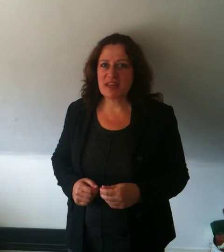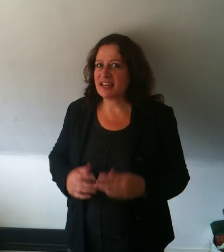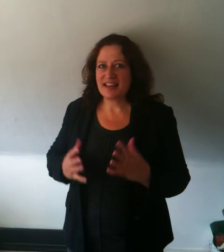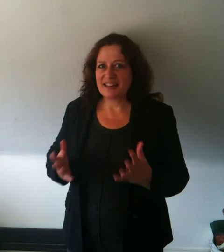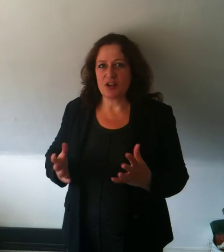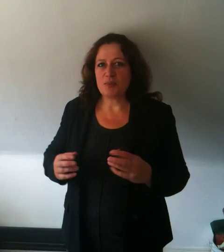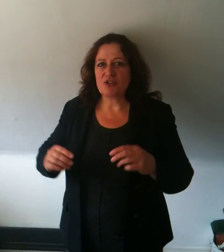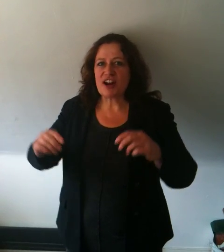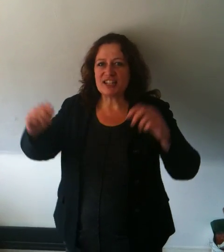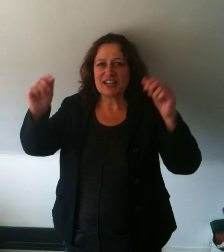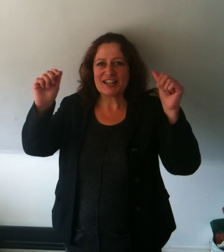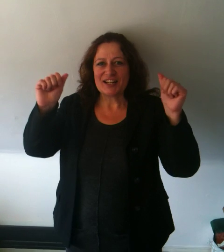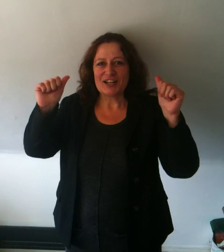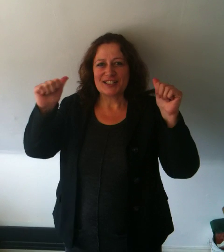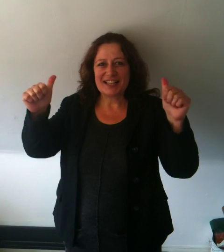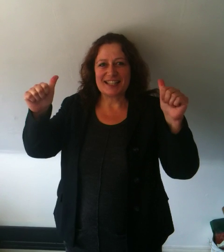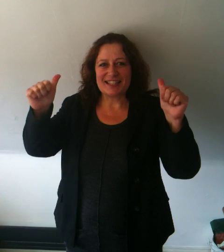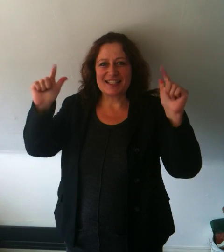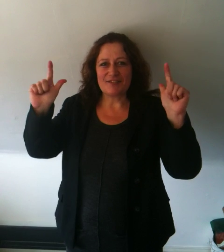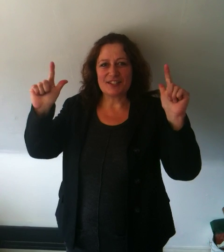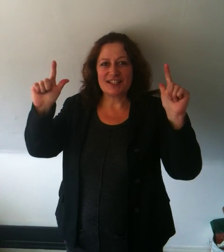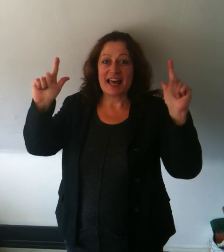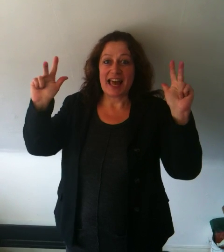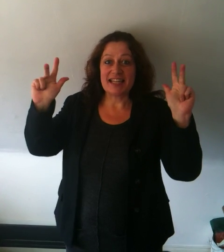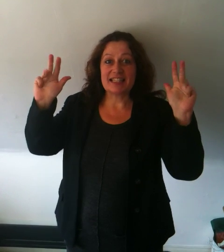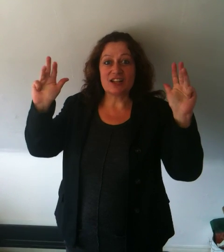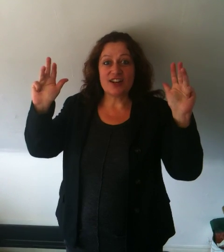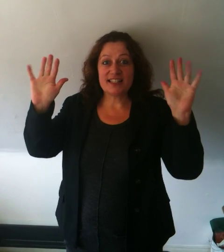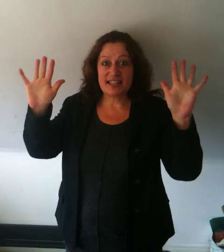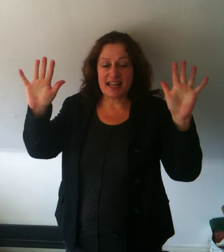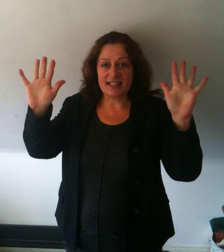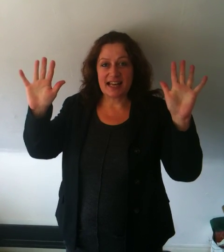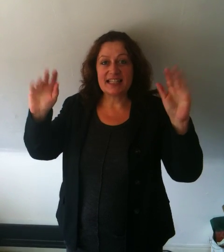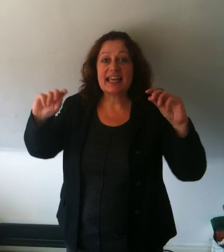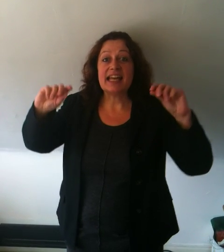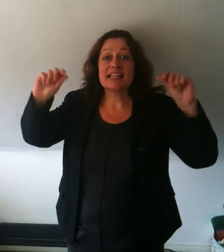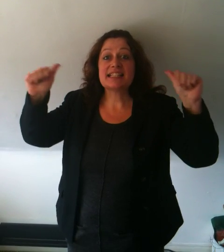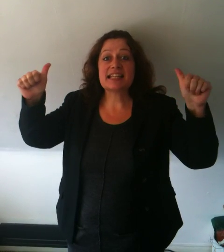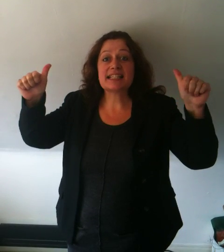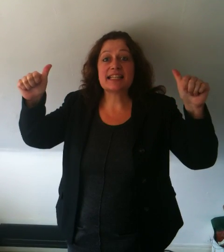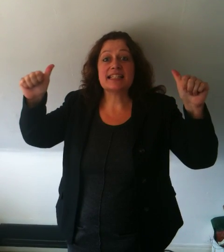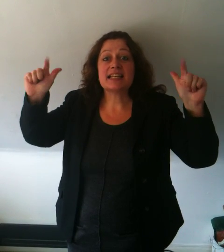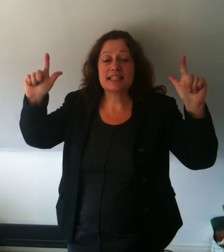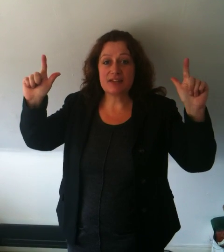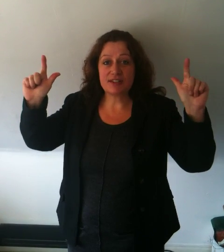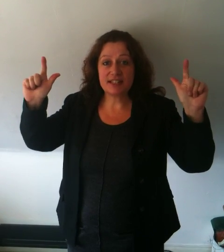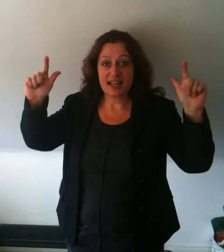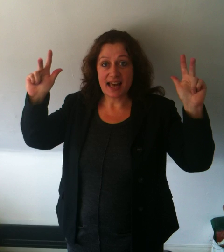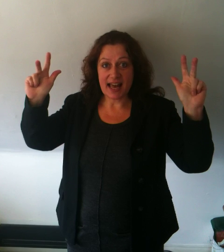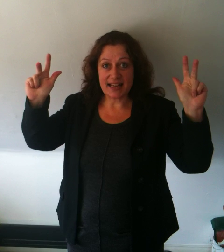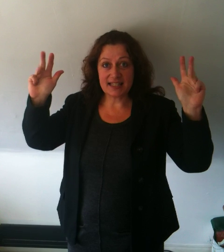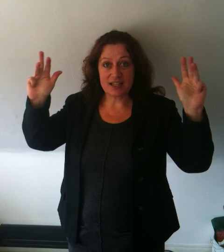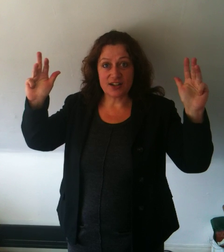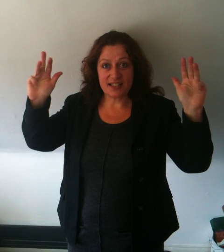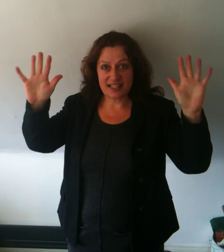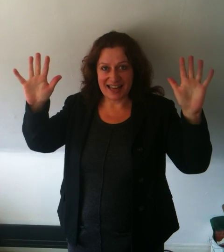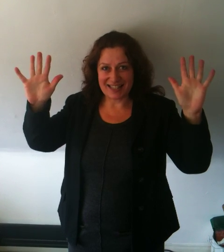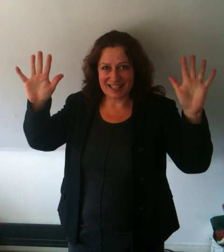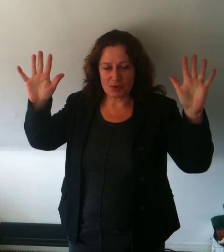me, that'd be great. 6s, 7s, 8s, 9s, 10s, and again, 6s, 7s, 8s, 9s, 10s, and